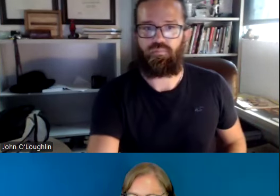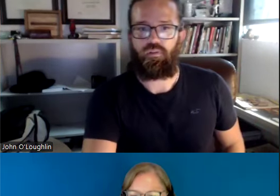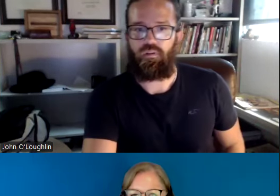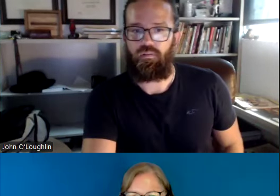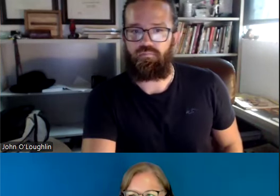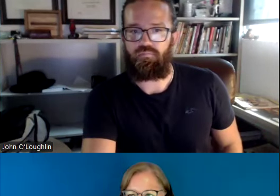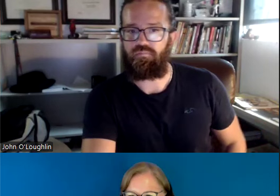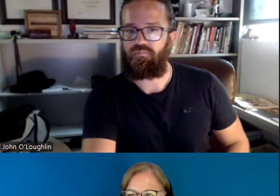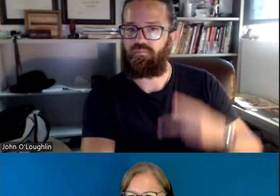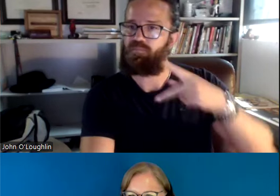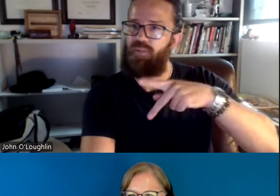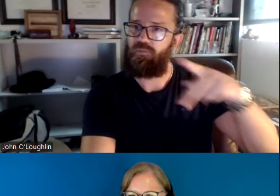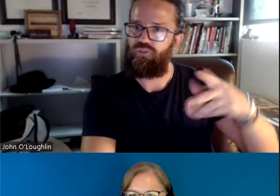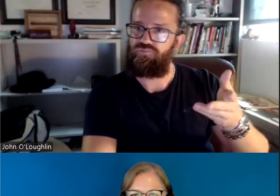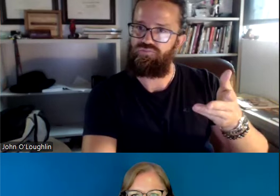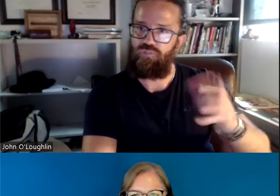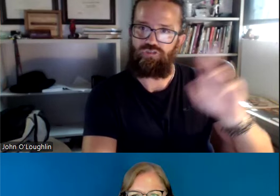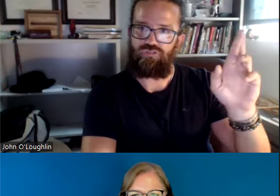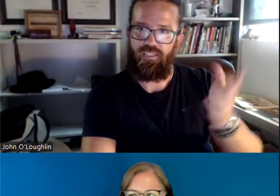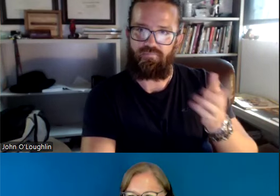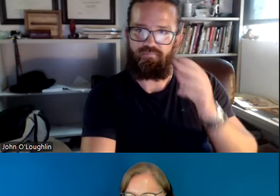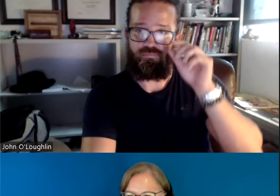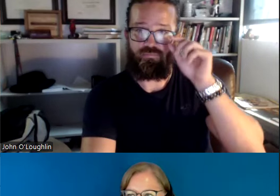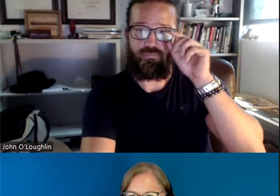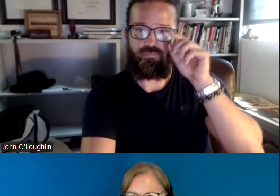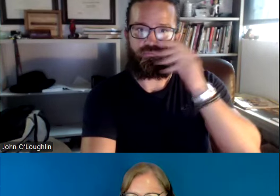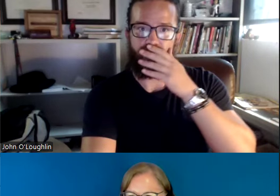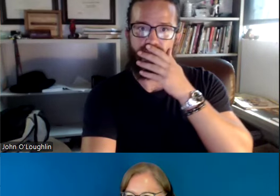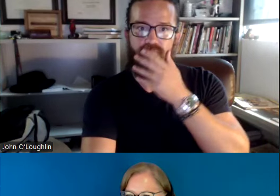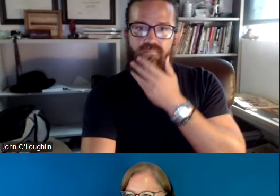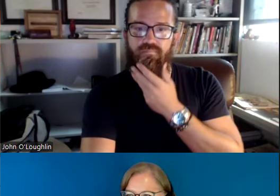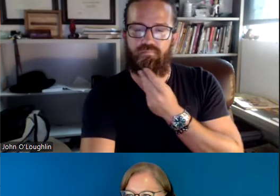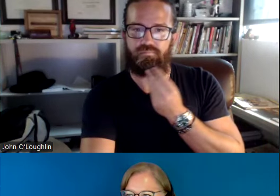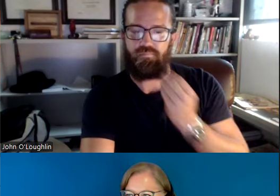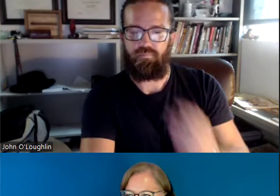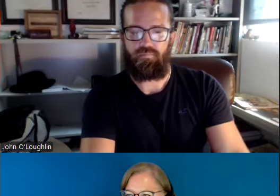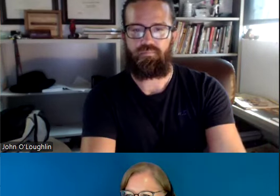Okay, you can see what the modules look like here. The PowerPoints are there as well.